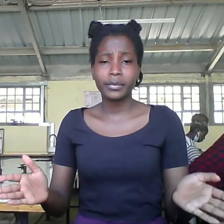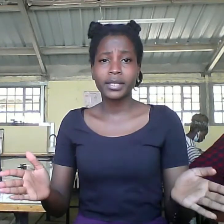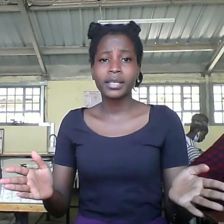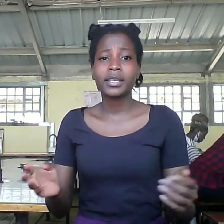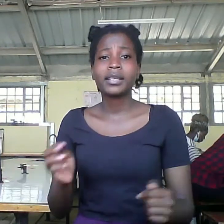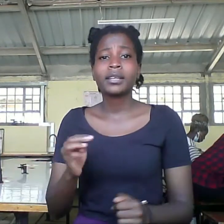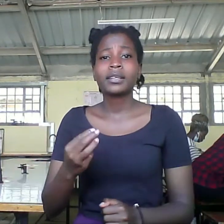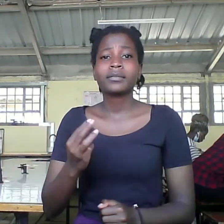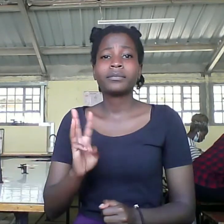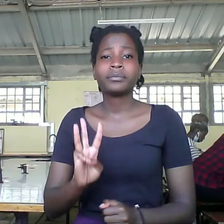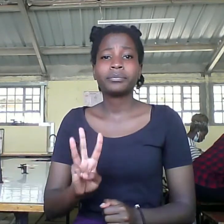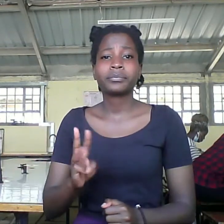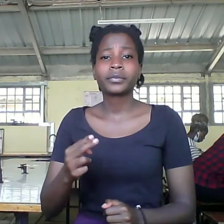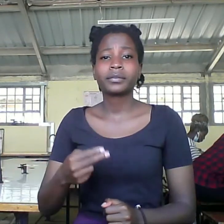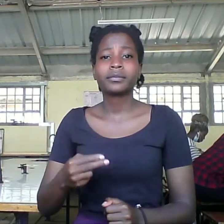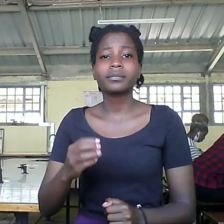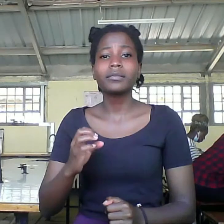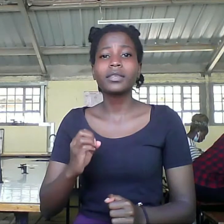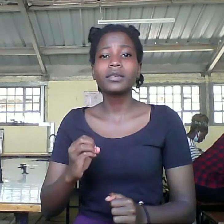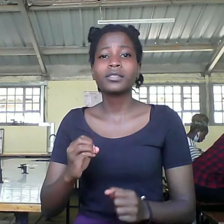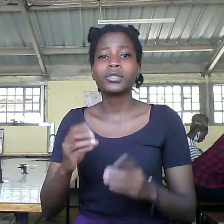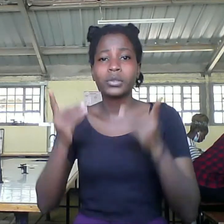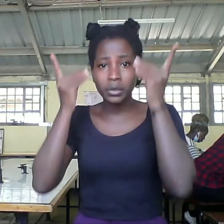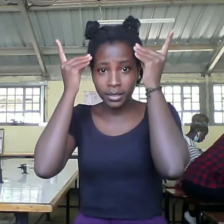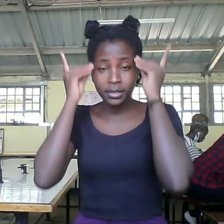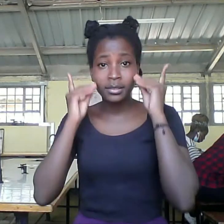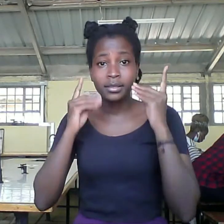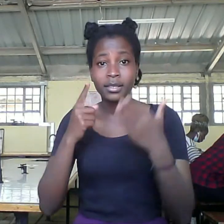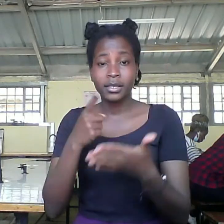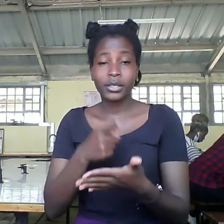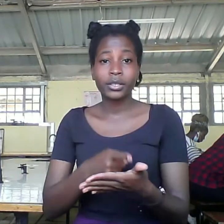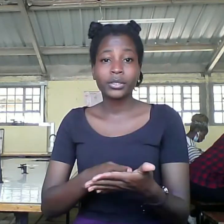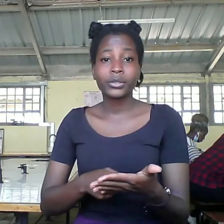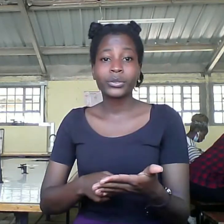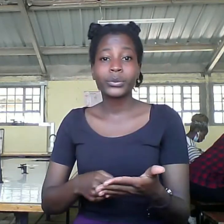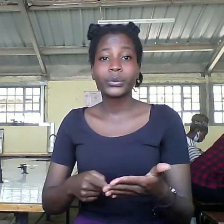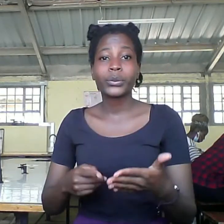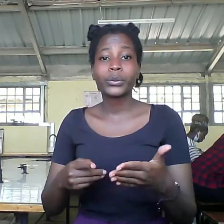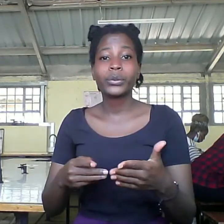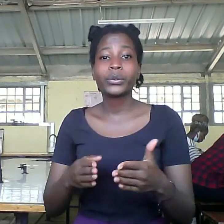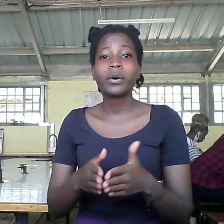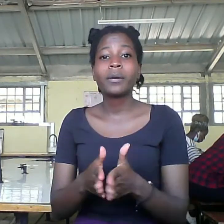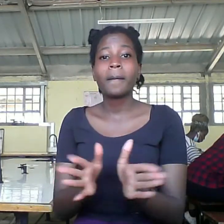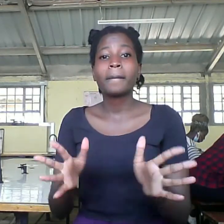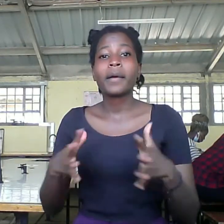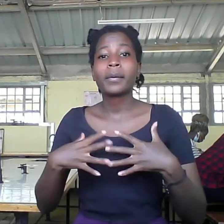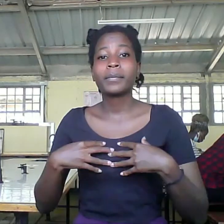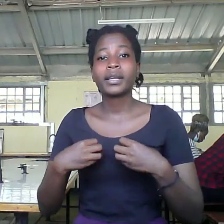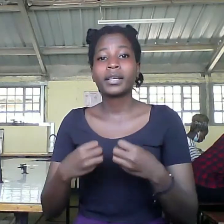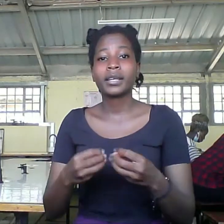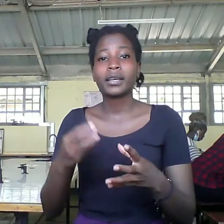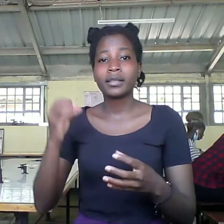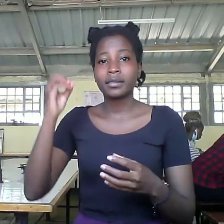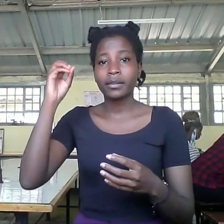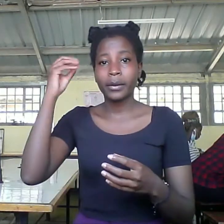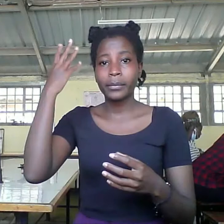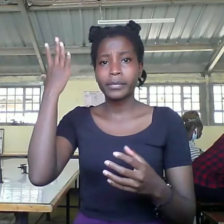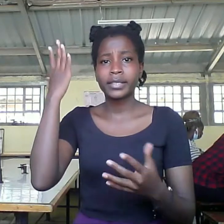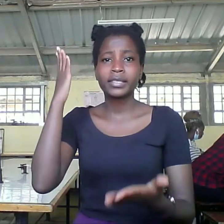concerns. More deaths occur and COVID-19 must confirm the deadliest pandemic in